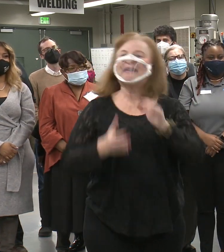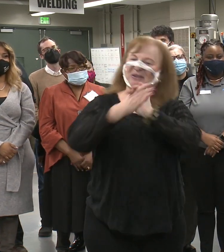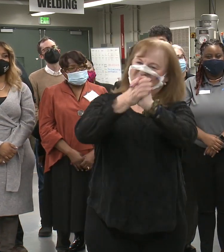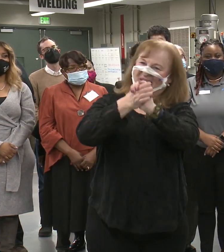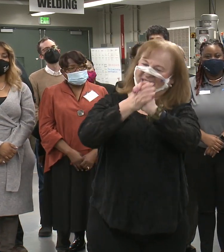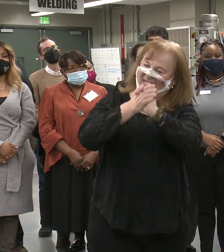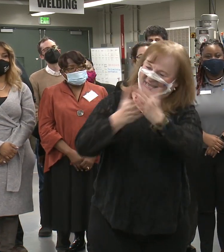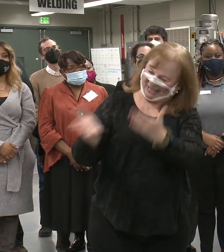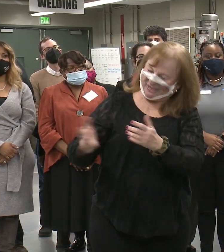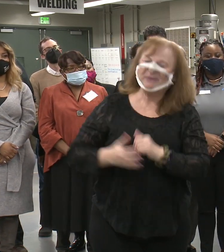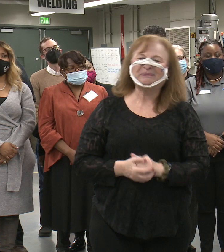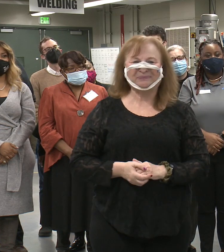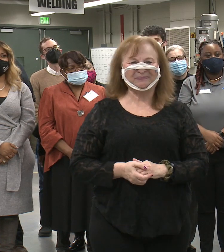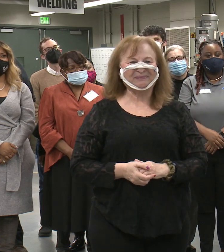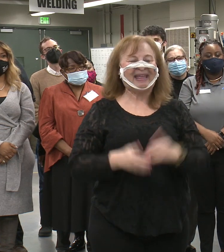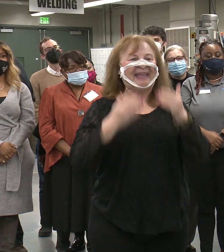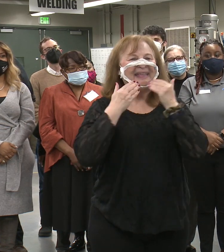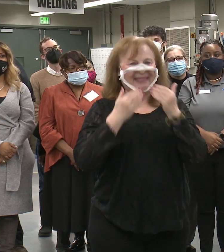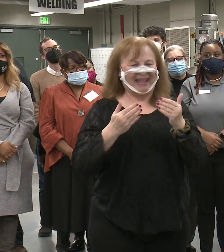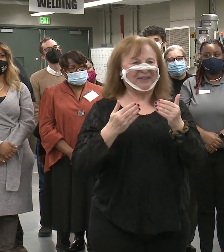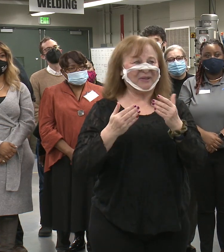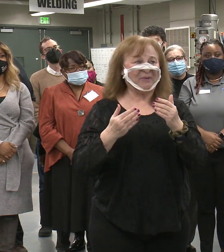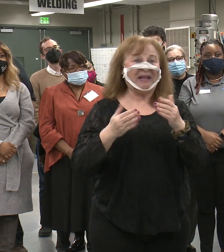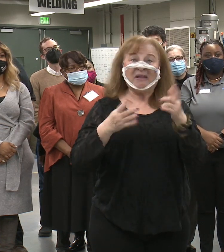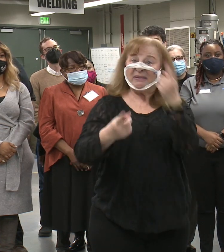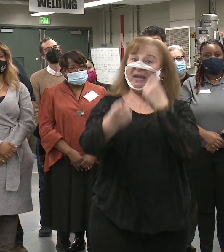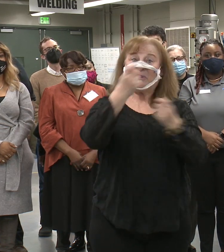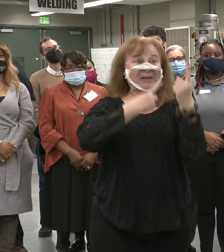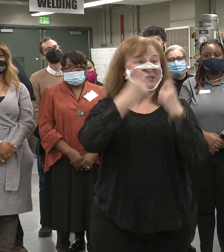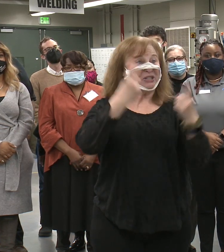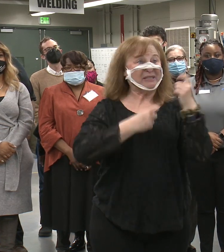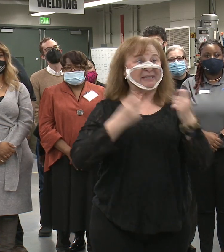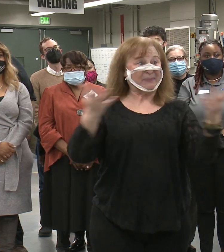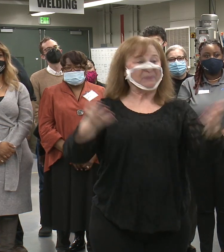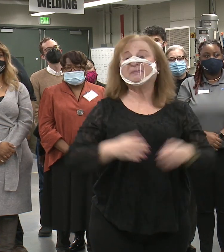Congratulations. And thank you. And we will take questions.